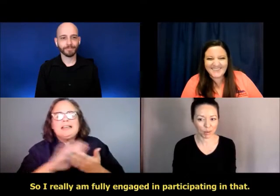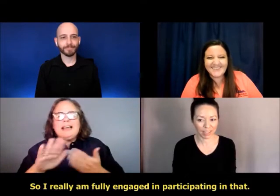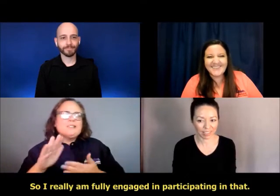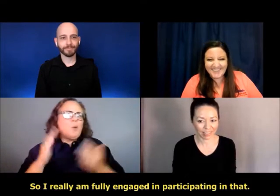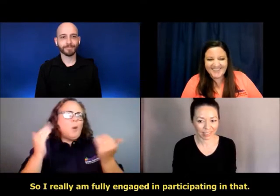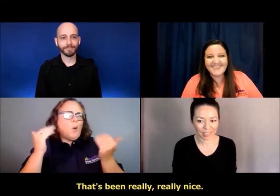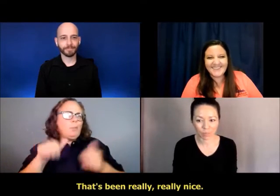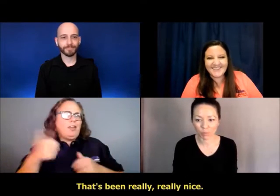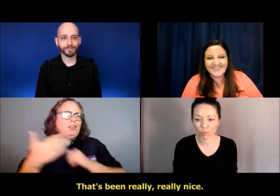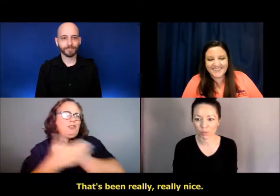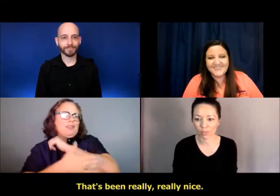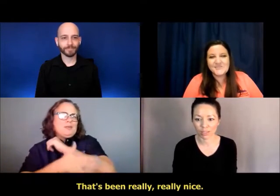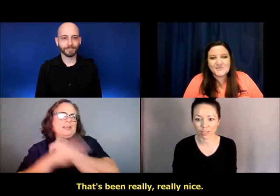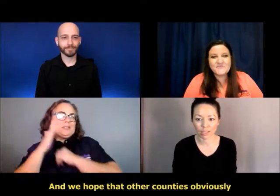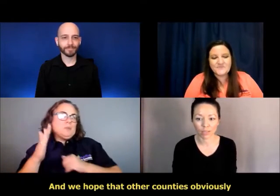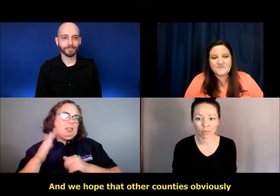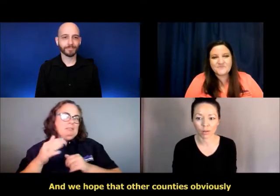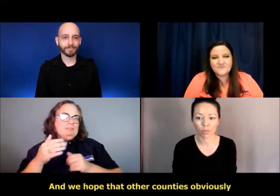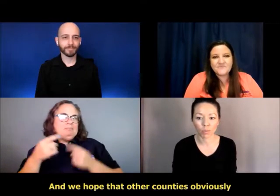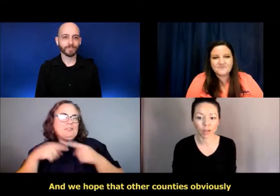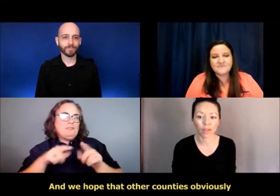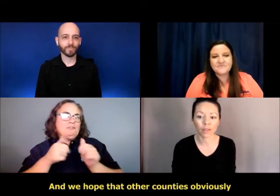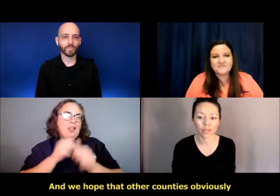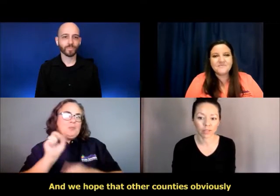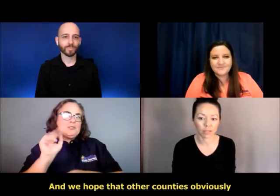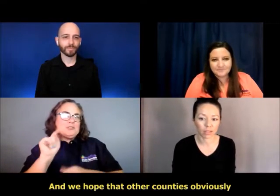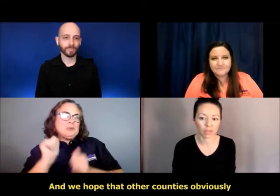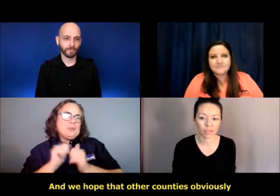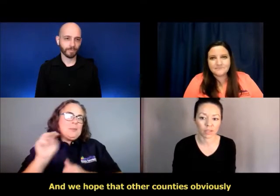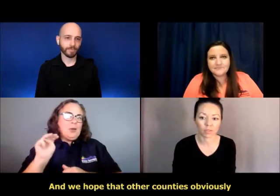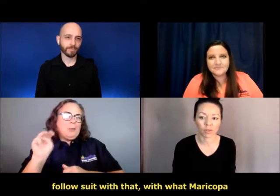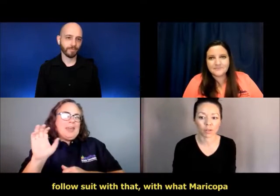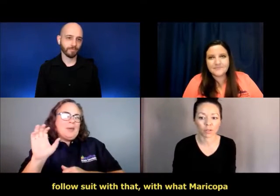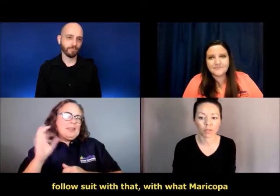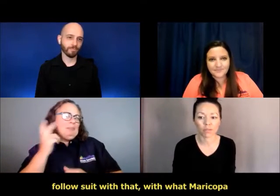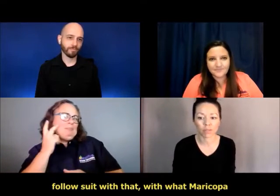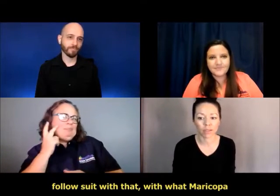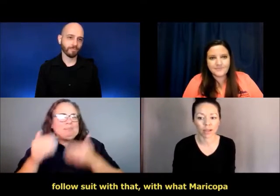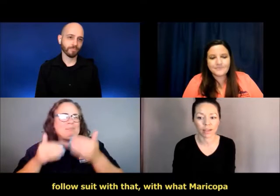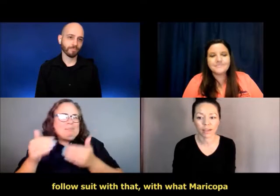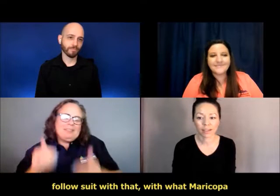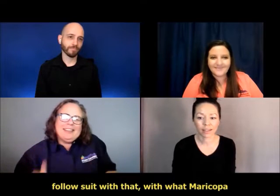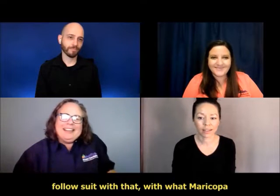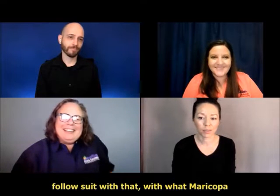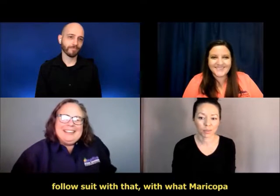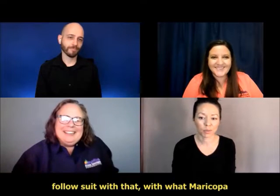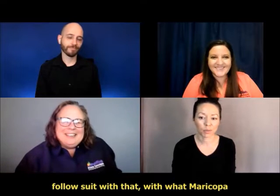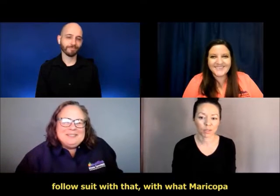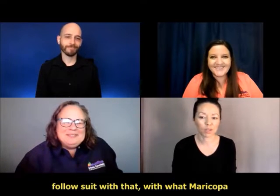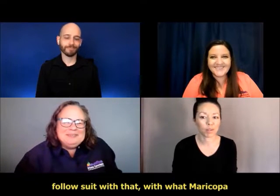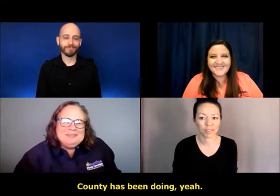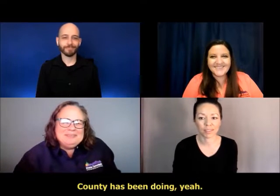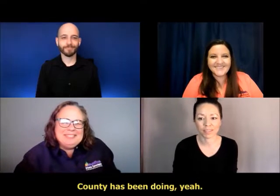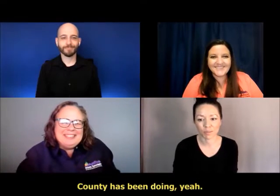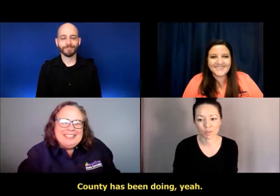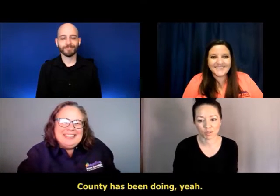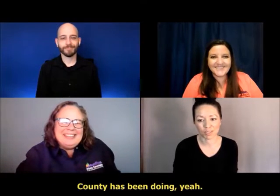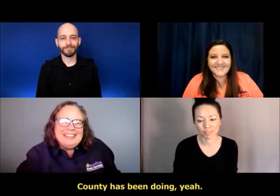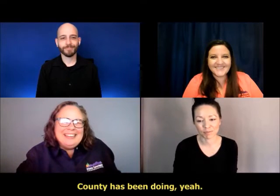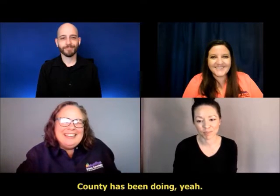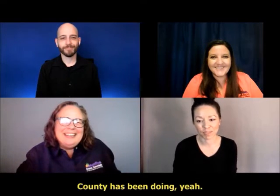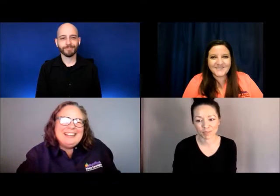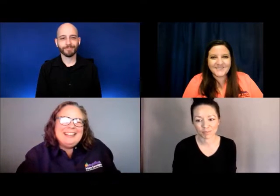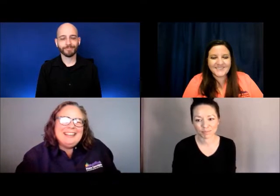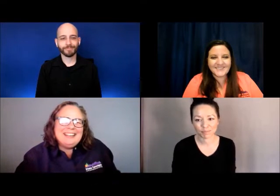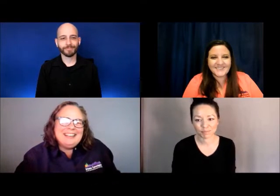participating in that. That's been really, really nice. And we hope that other counties obviously follow suit with that, uh, with what Maricopa County has been